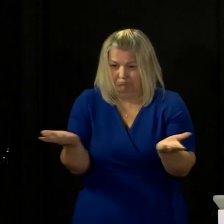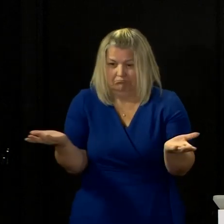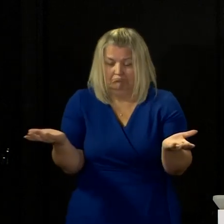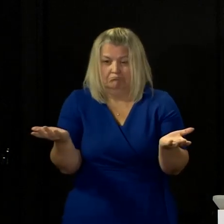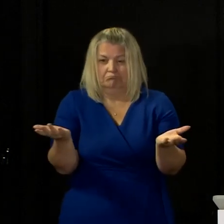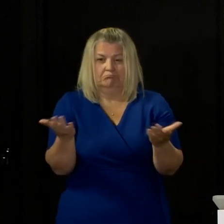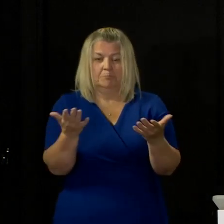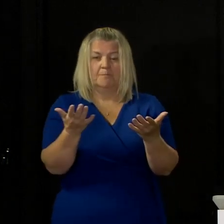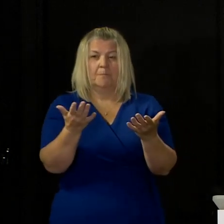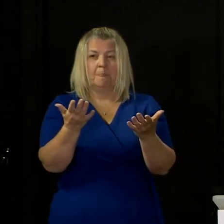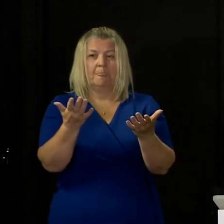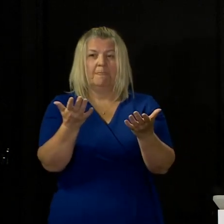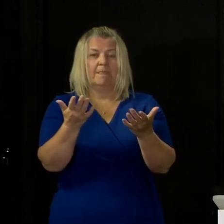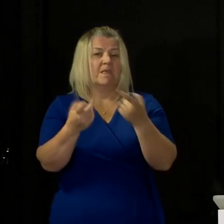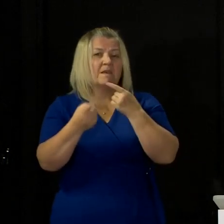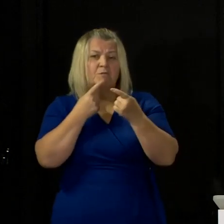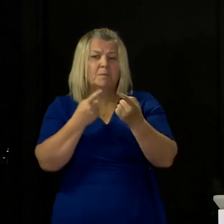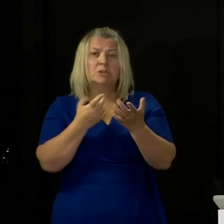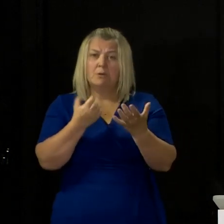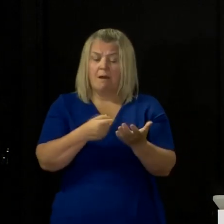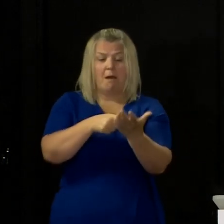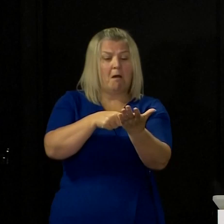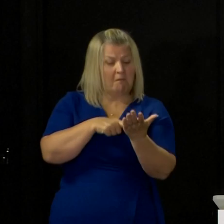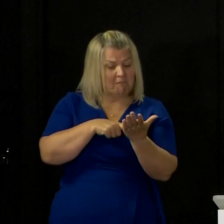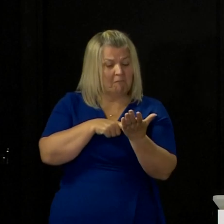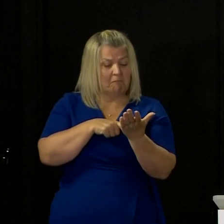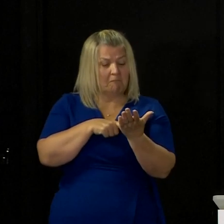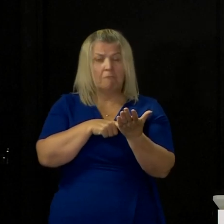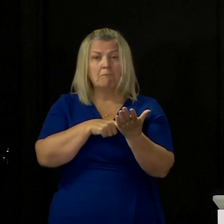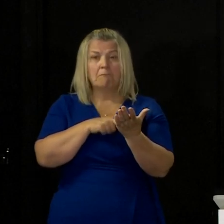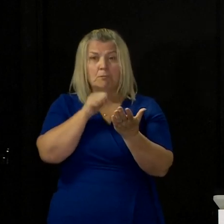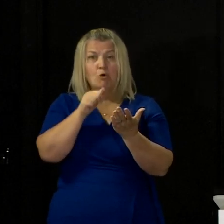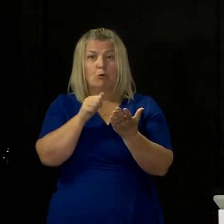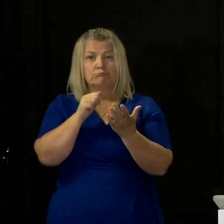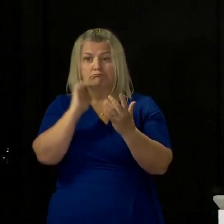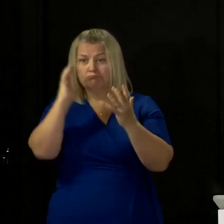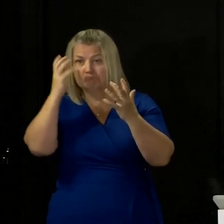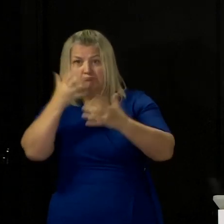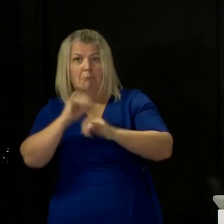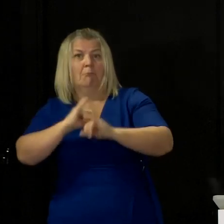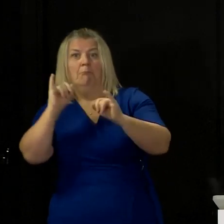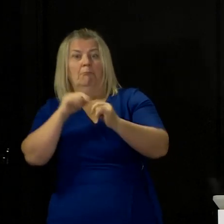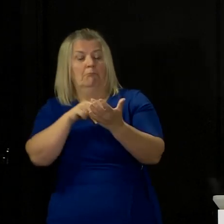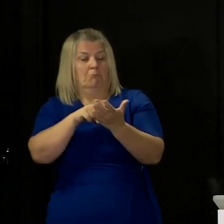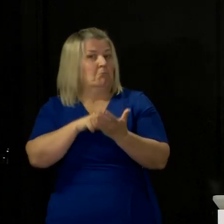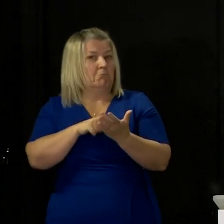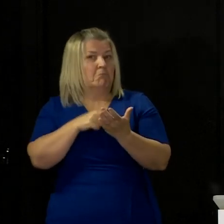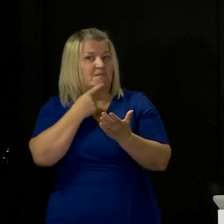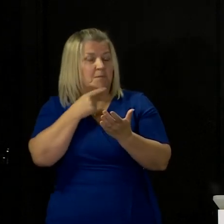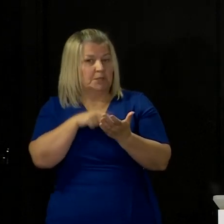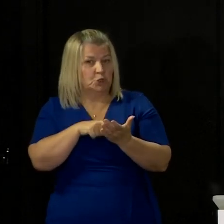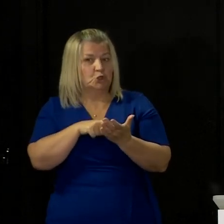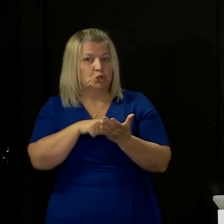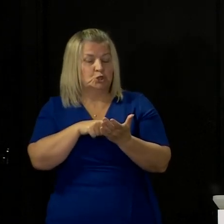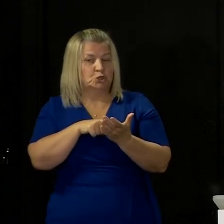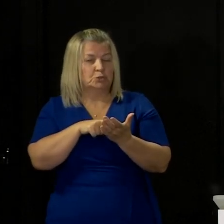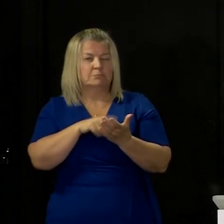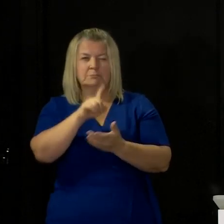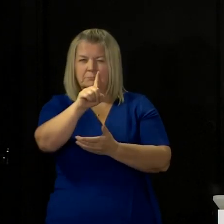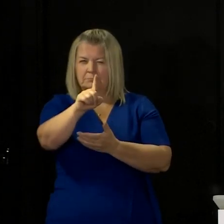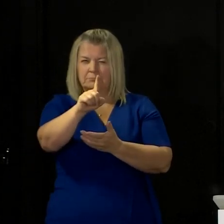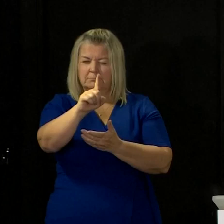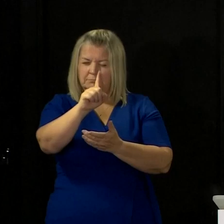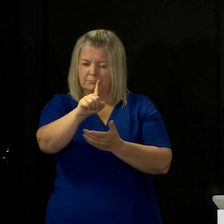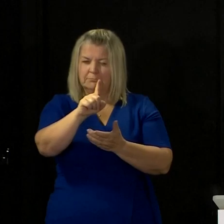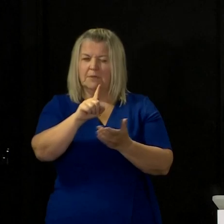give me cause for concern about the impact of the changes that we made going into phase one. But, and it is a really important but that I've got